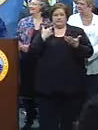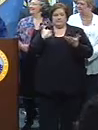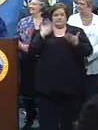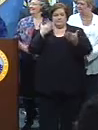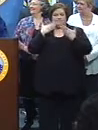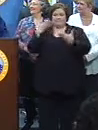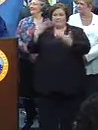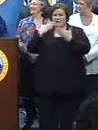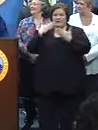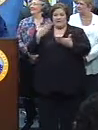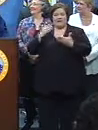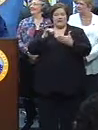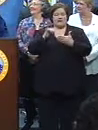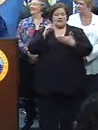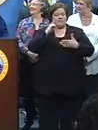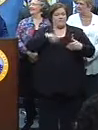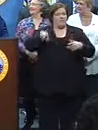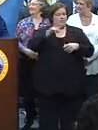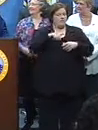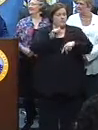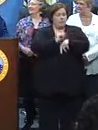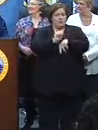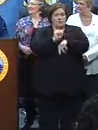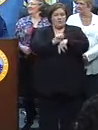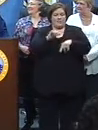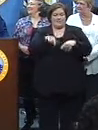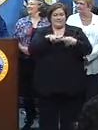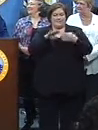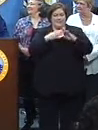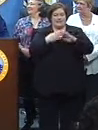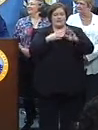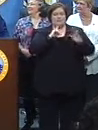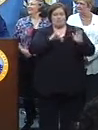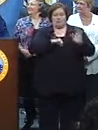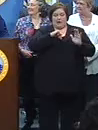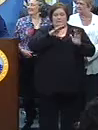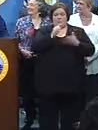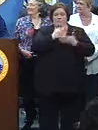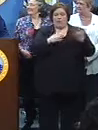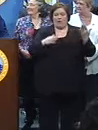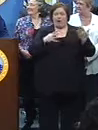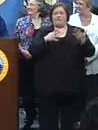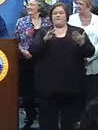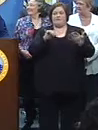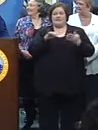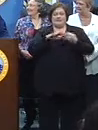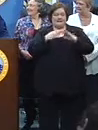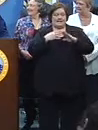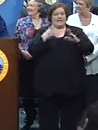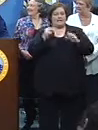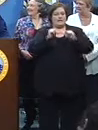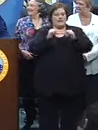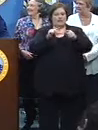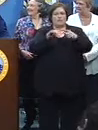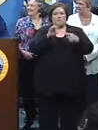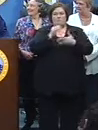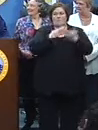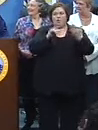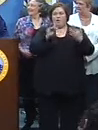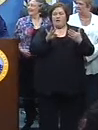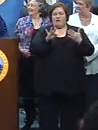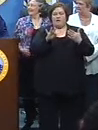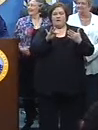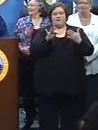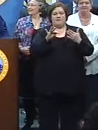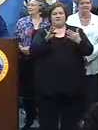the men and women that make up public safety in this department, in this city. I was proud to be a part of it, and certainly will continue to be part of the surface